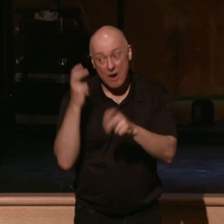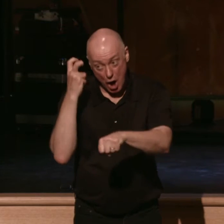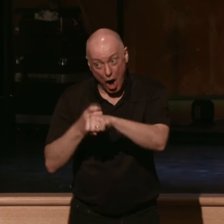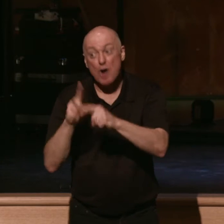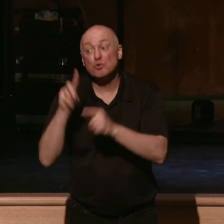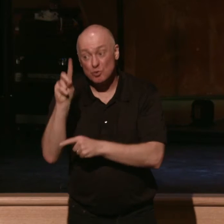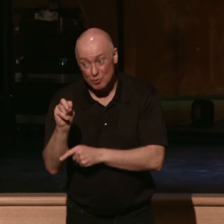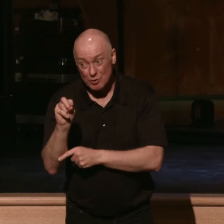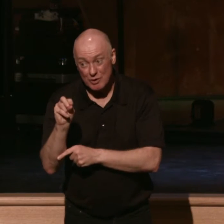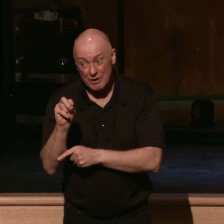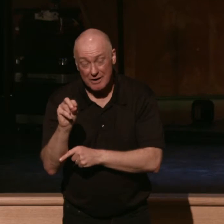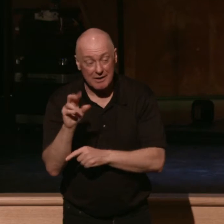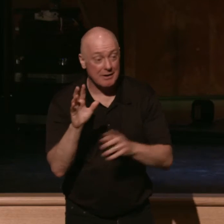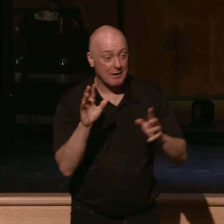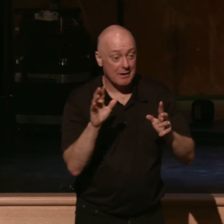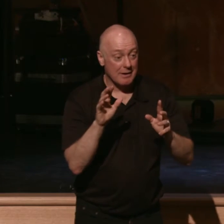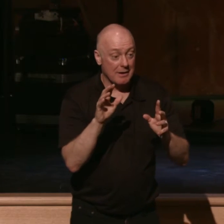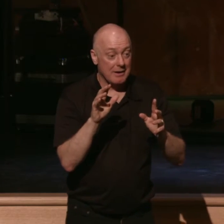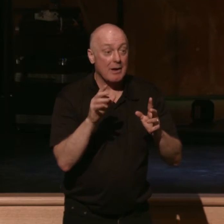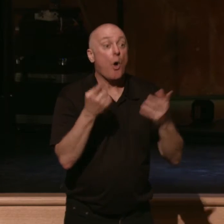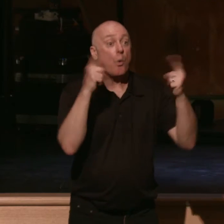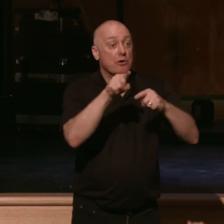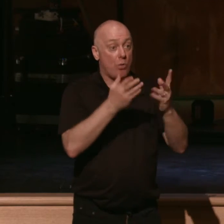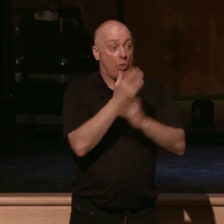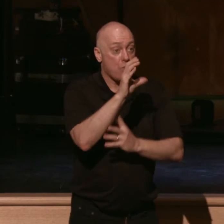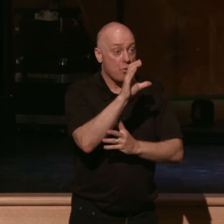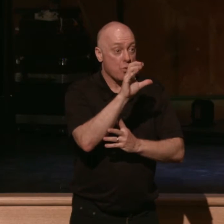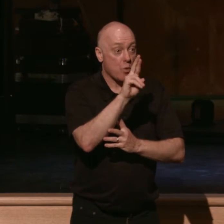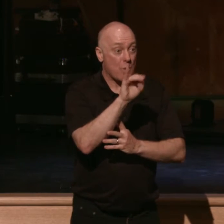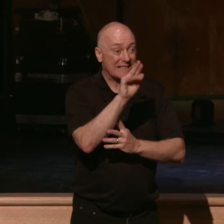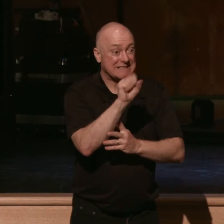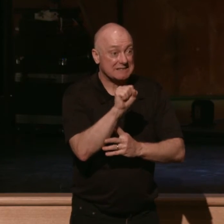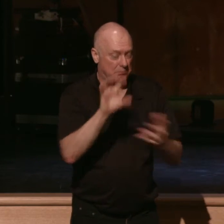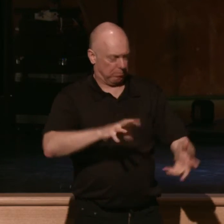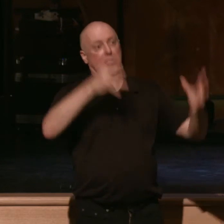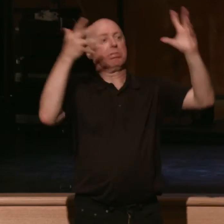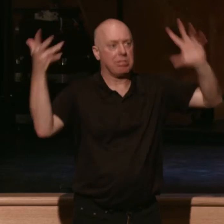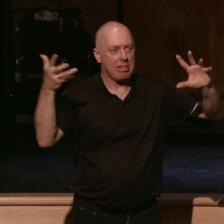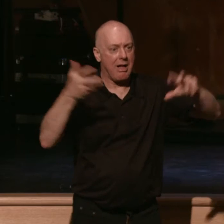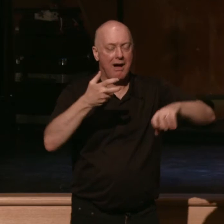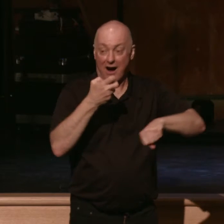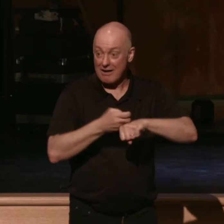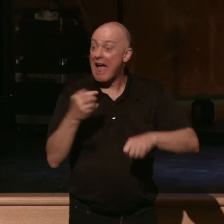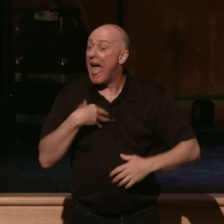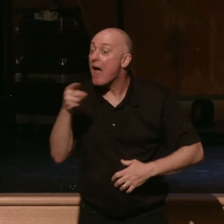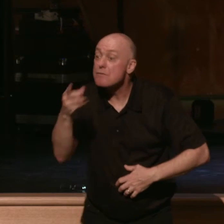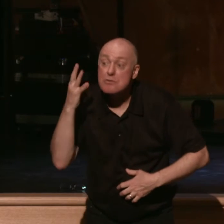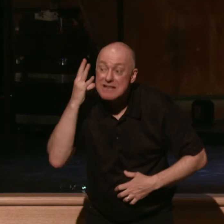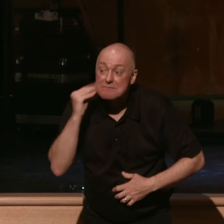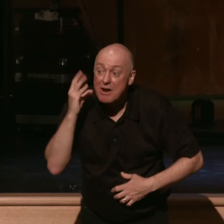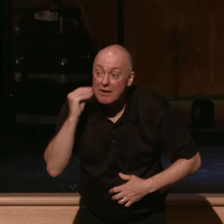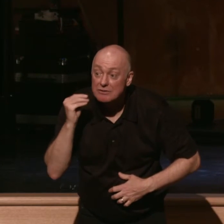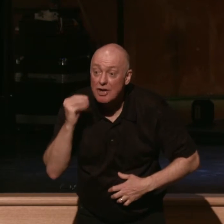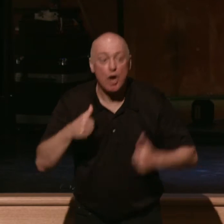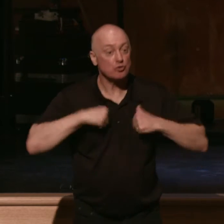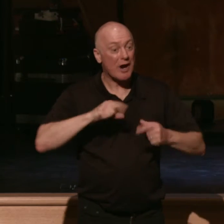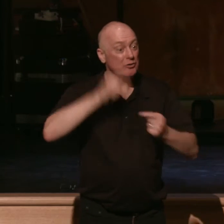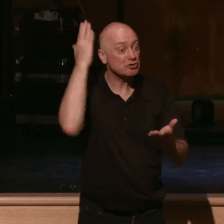In the moment, this is very hard to do. Have you ever tried to stop complaining about something